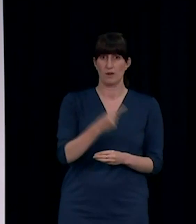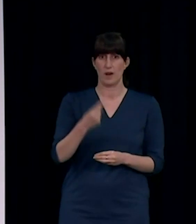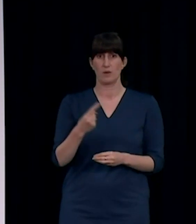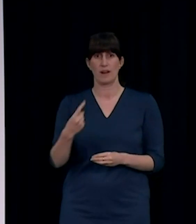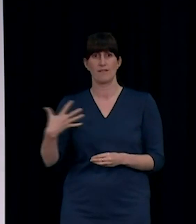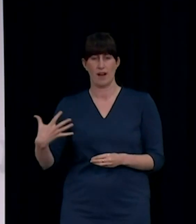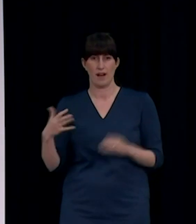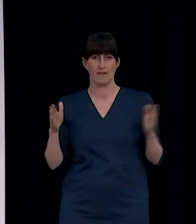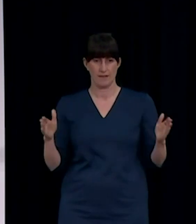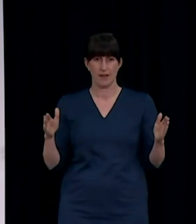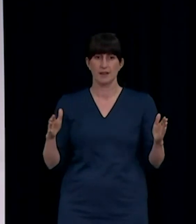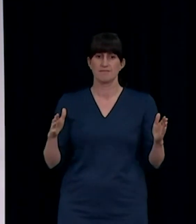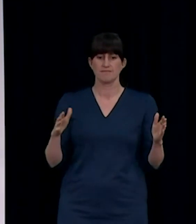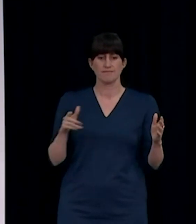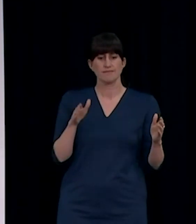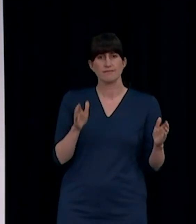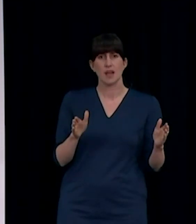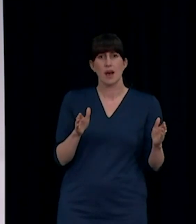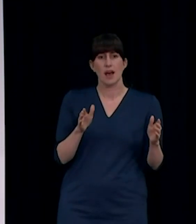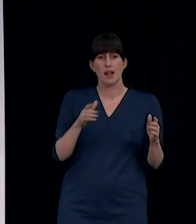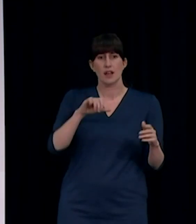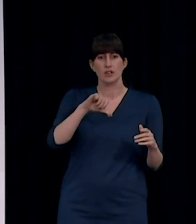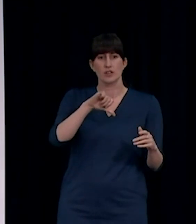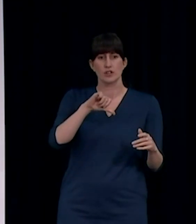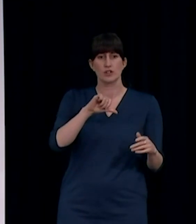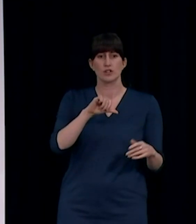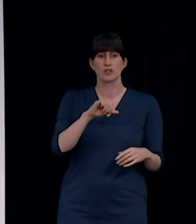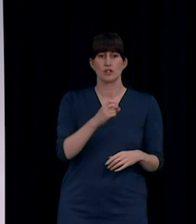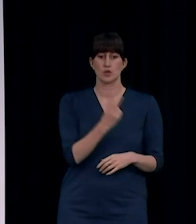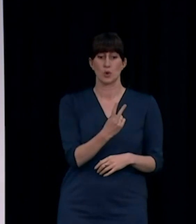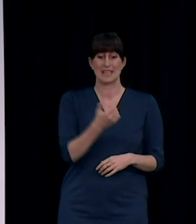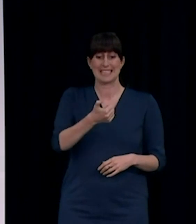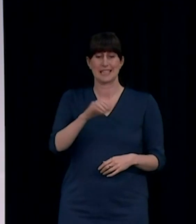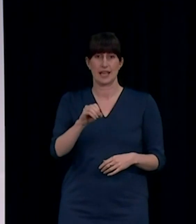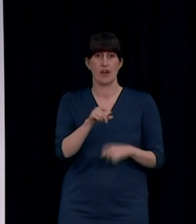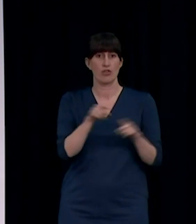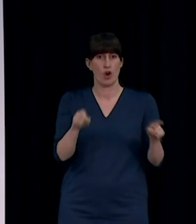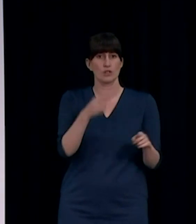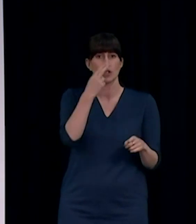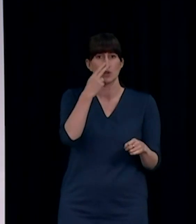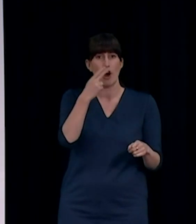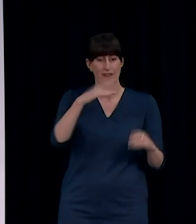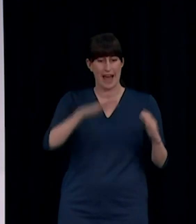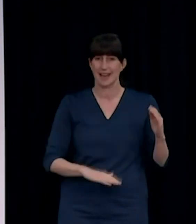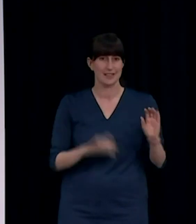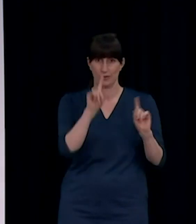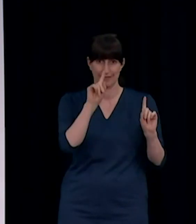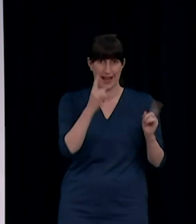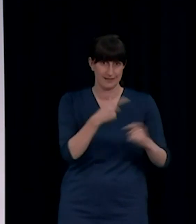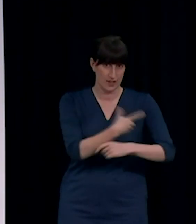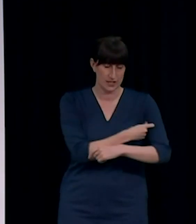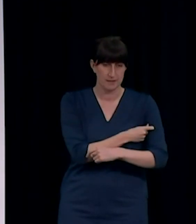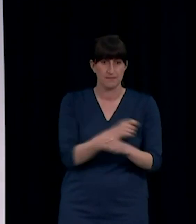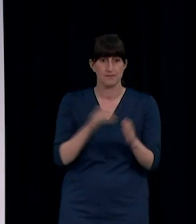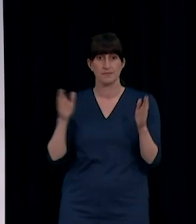are children under 12, so are not yet eligible to be vaccinated. Of the 925 people who are